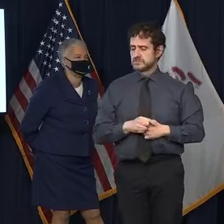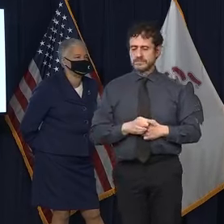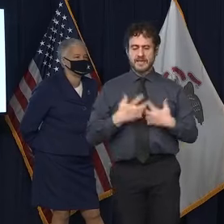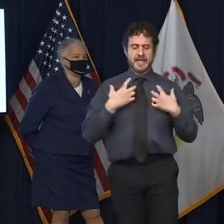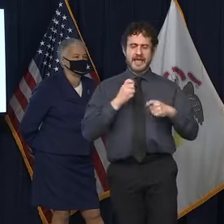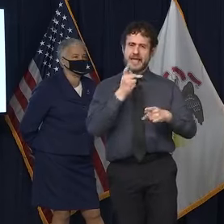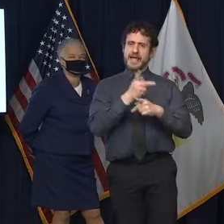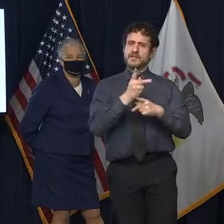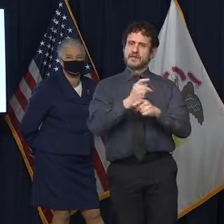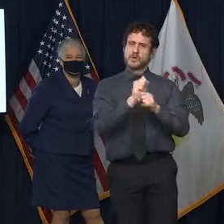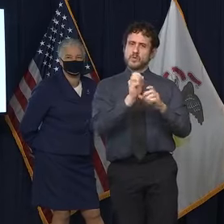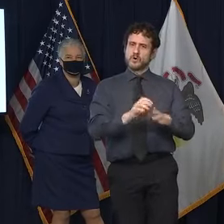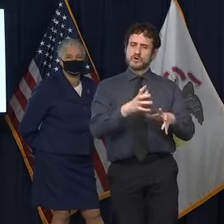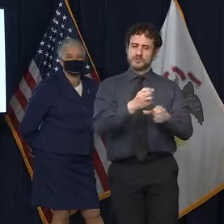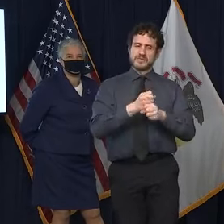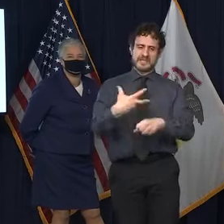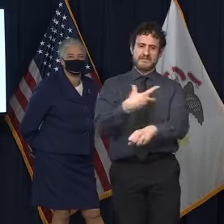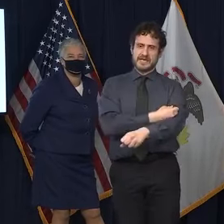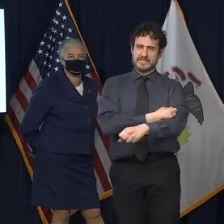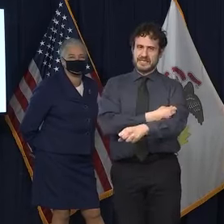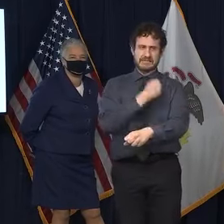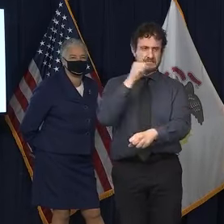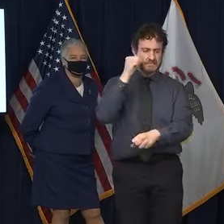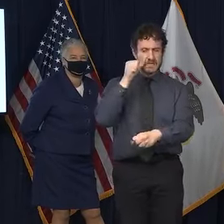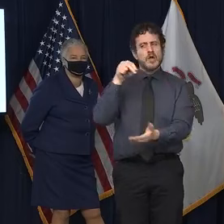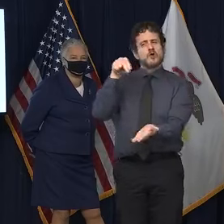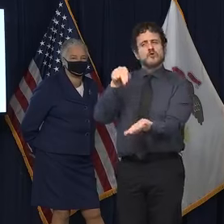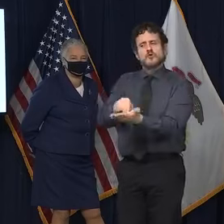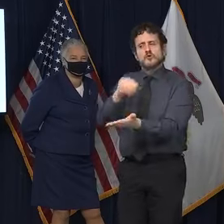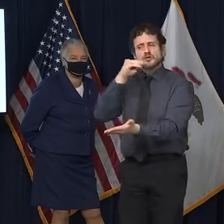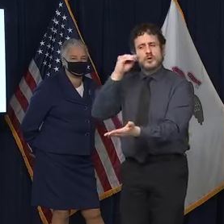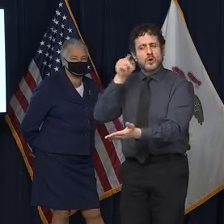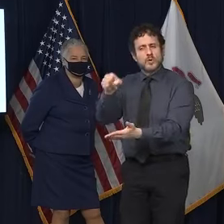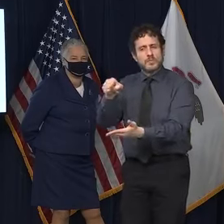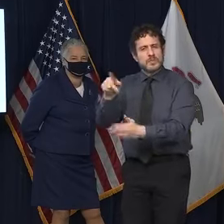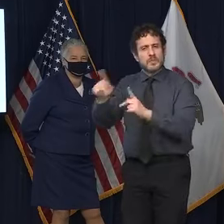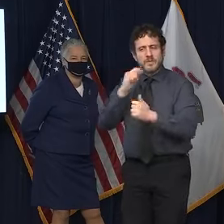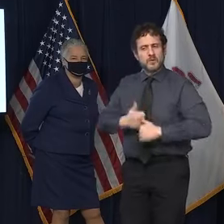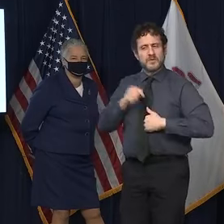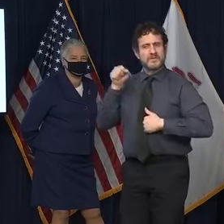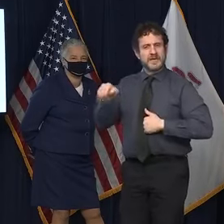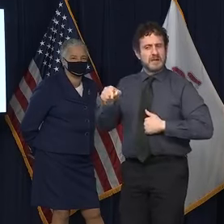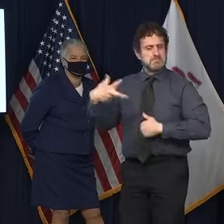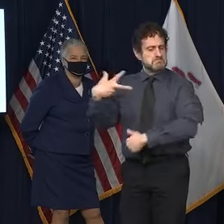received vaccines yesterday, when can Illinois nursing homes expect to see vaccinations for their residents?